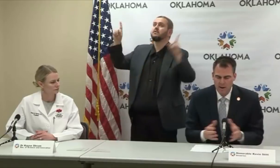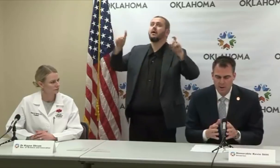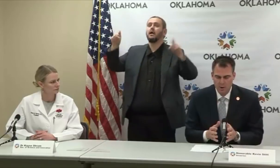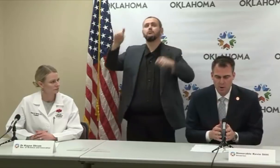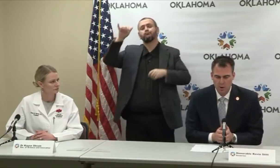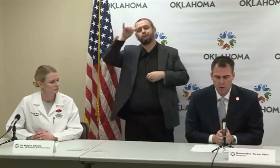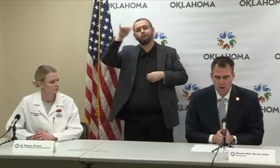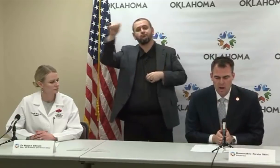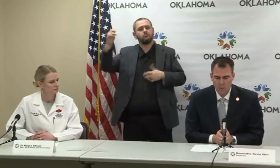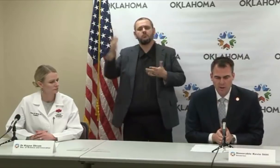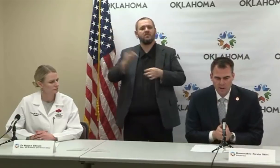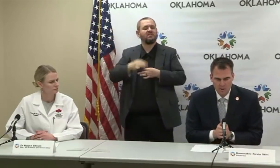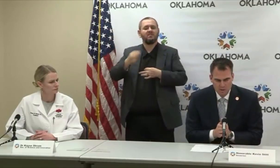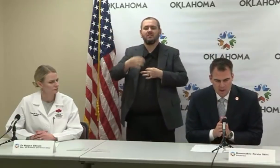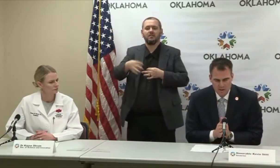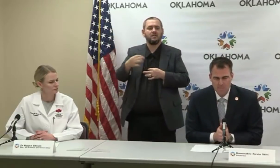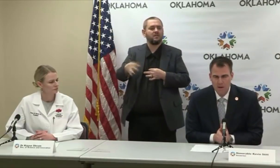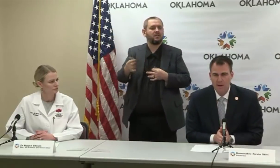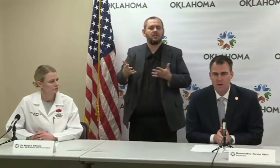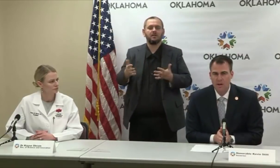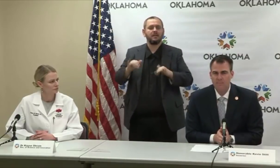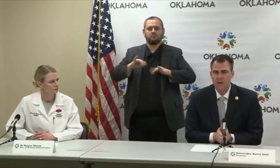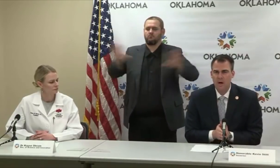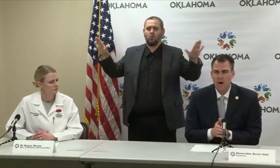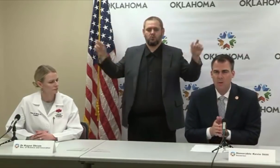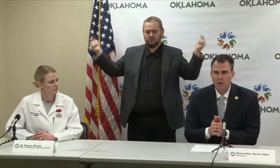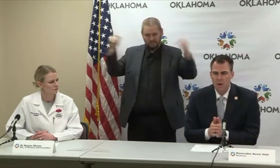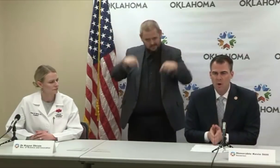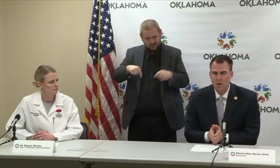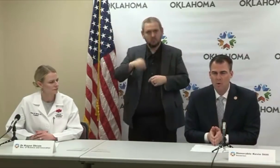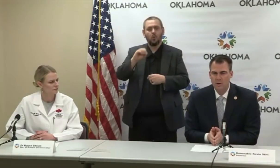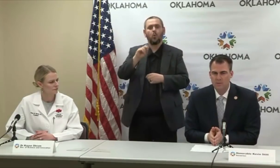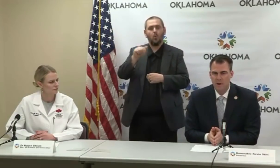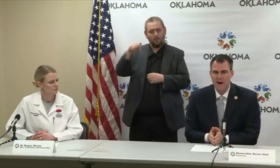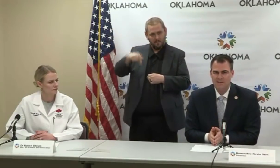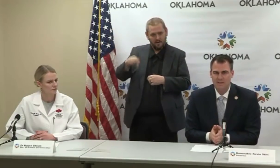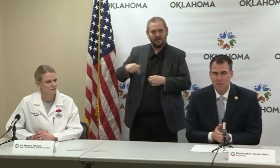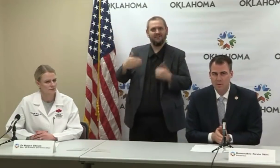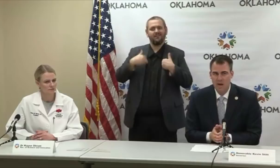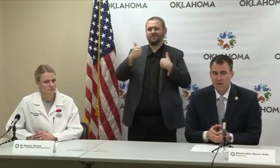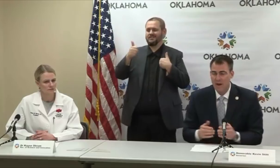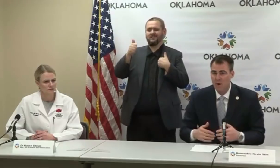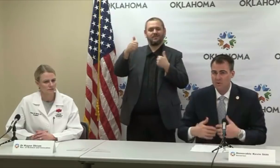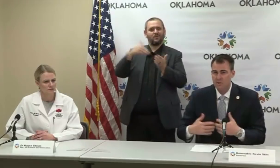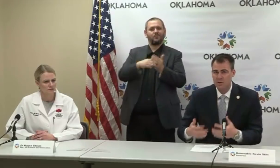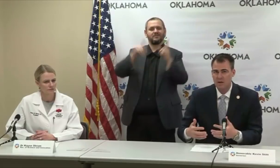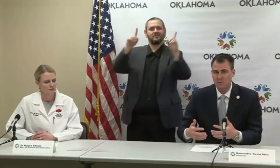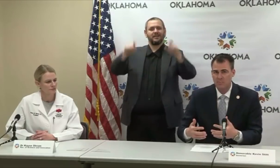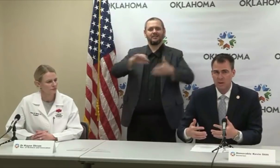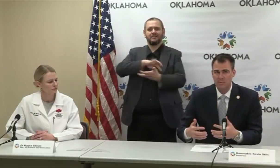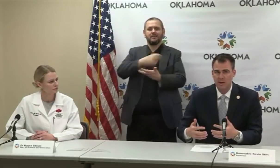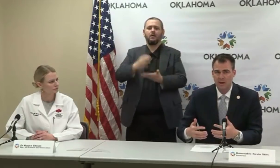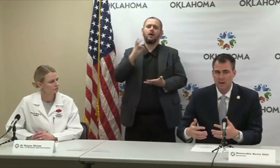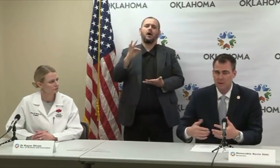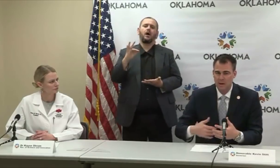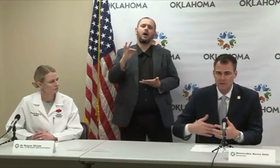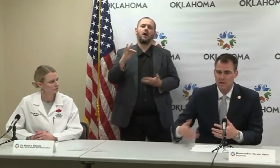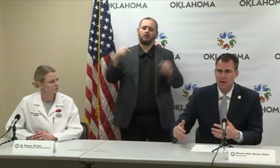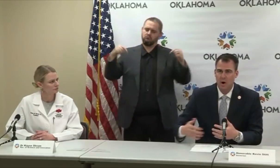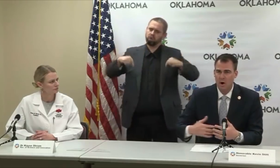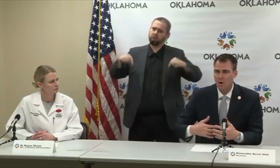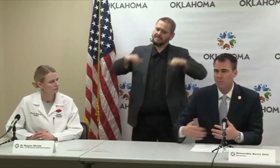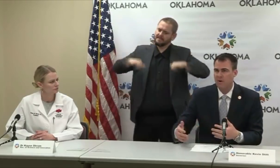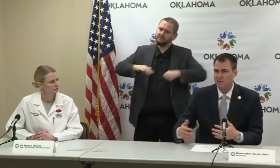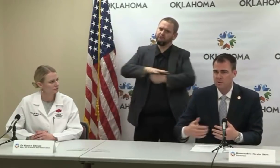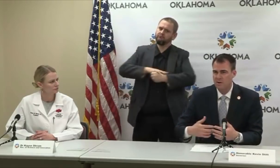we want to make sure we can get those tested immediately. We know who is positive and who's negative. That also saves on PPE, because